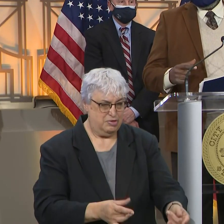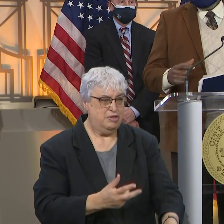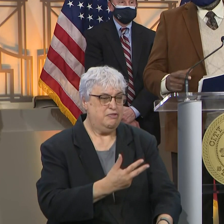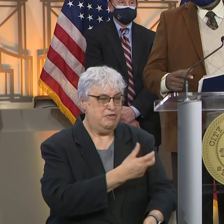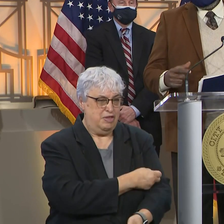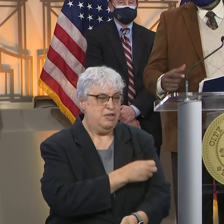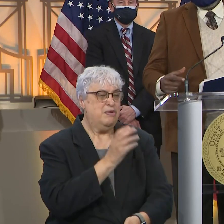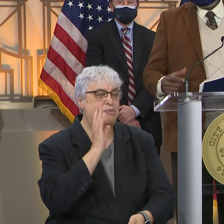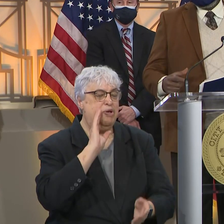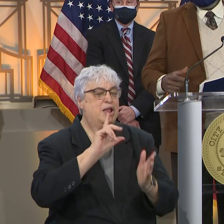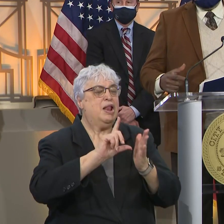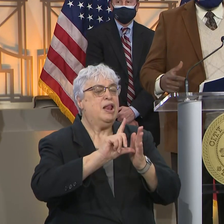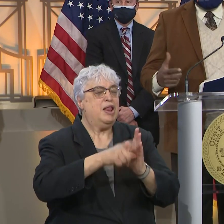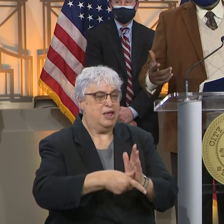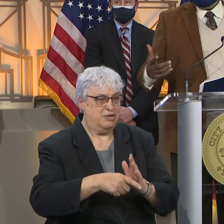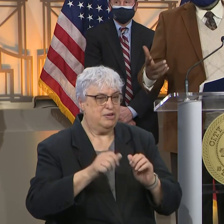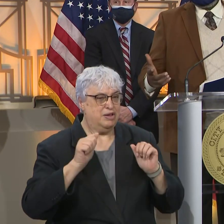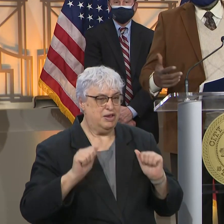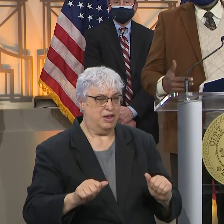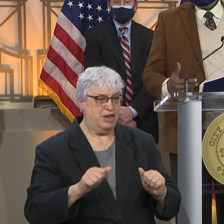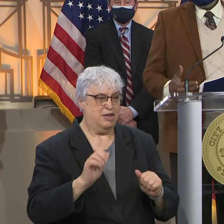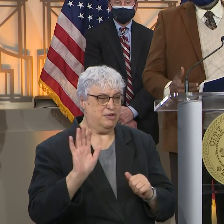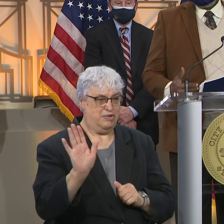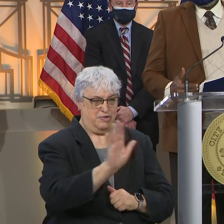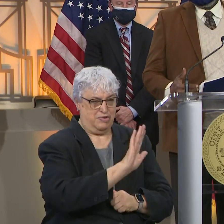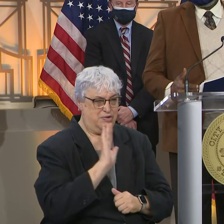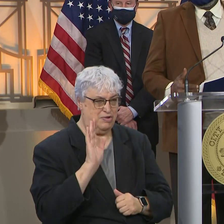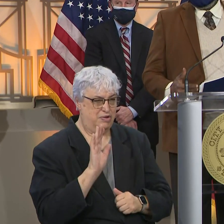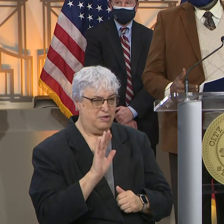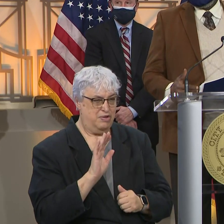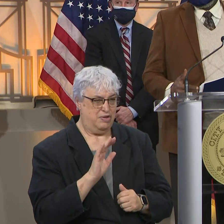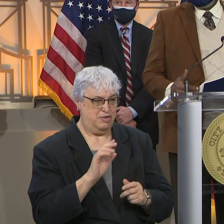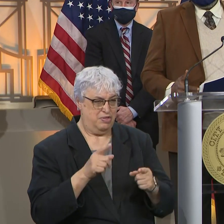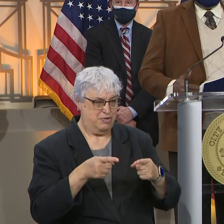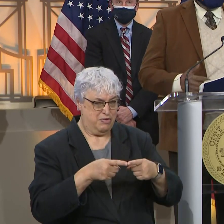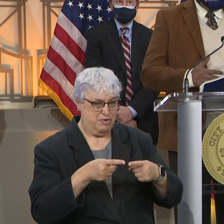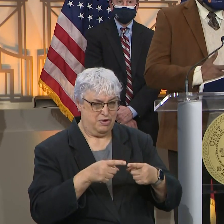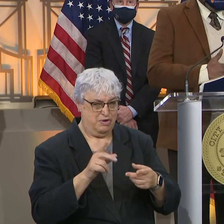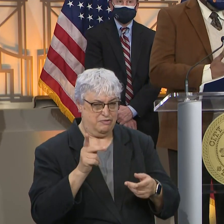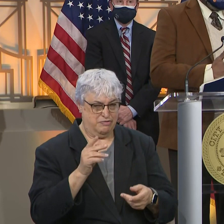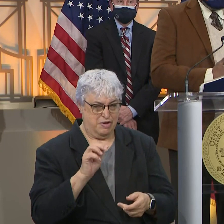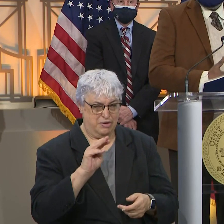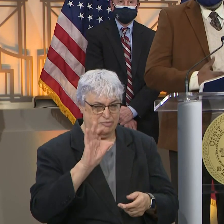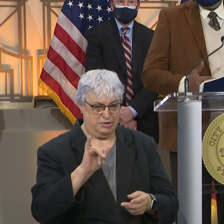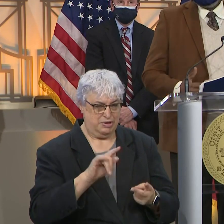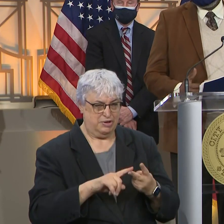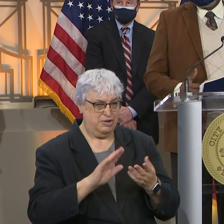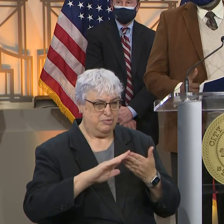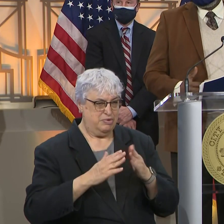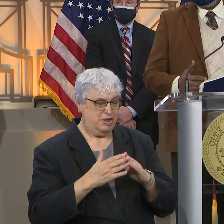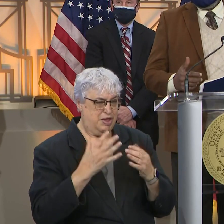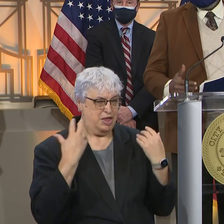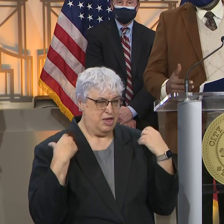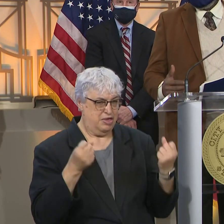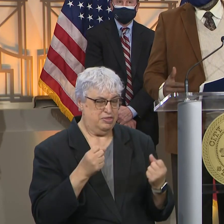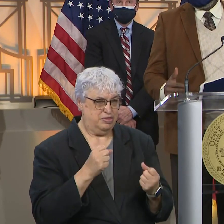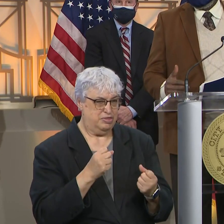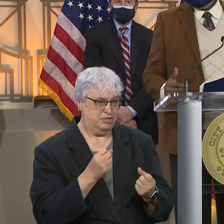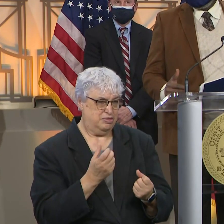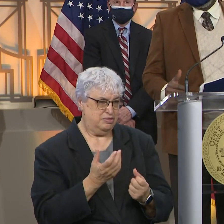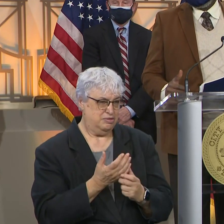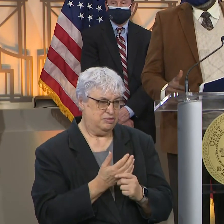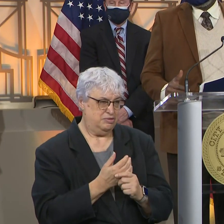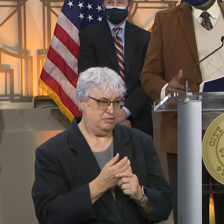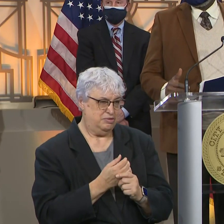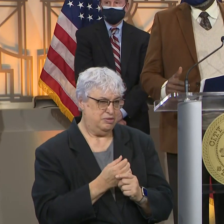will eventually be available literally at your corner pharmacy or in your community health clinic or federally qualified